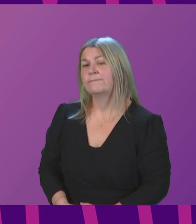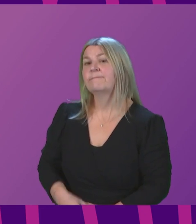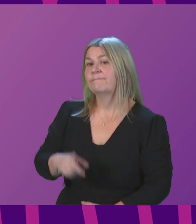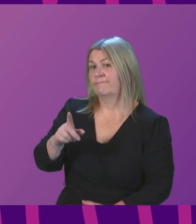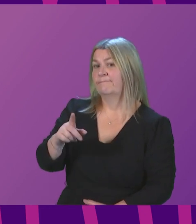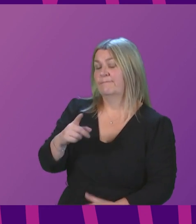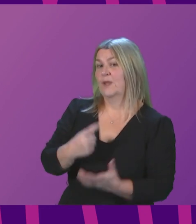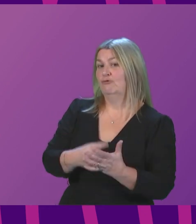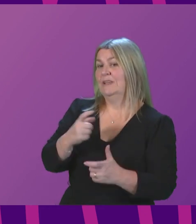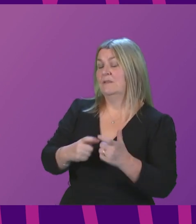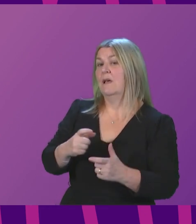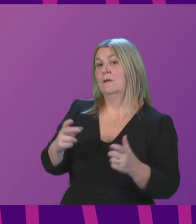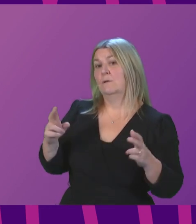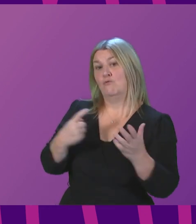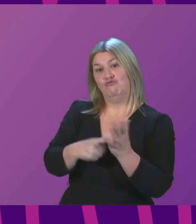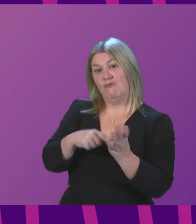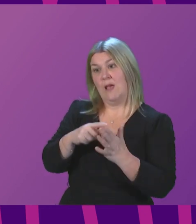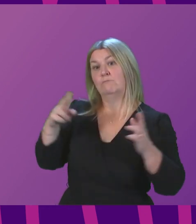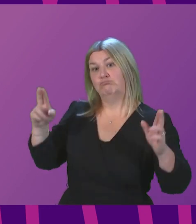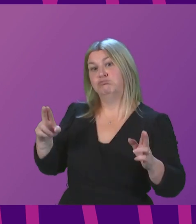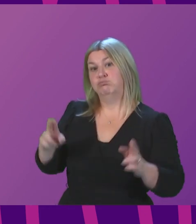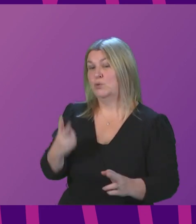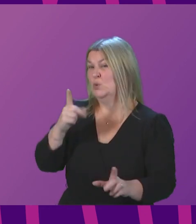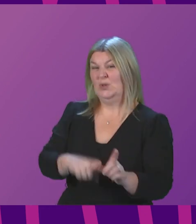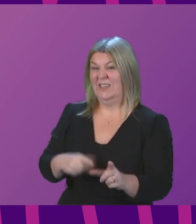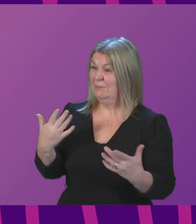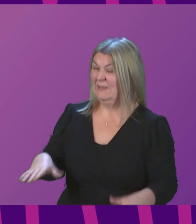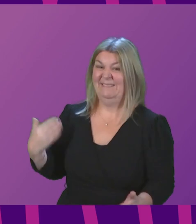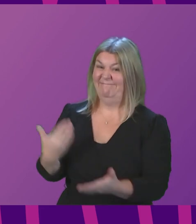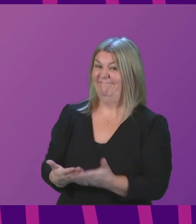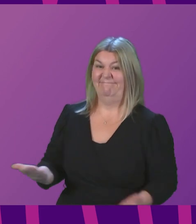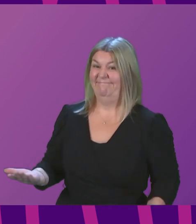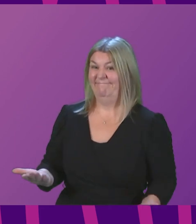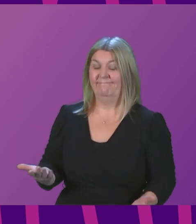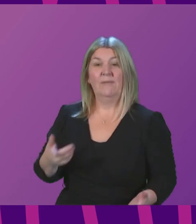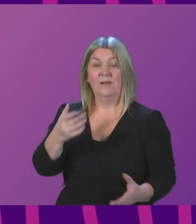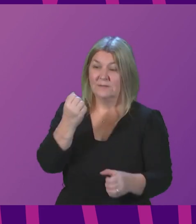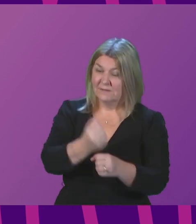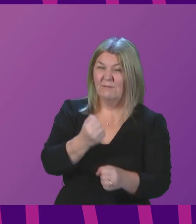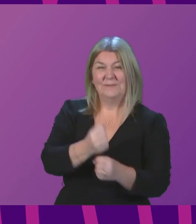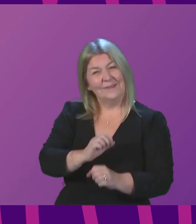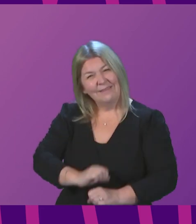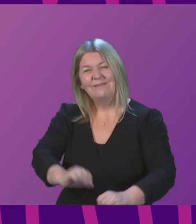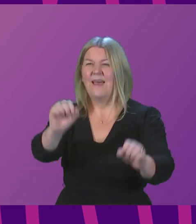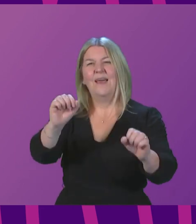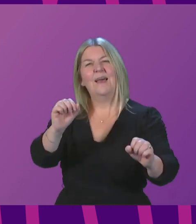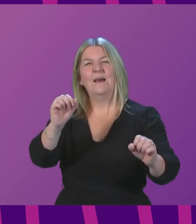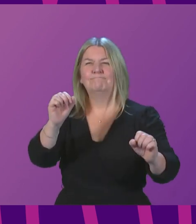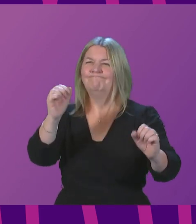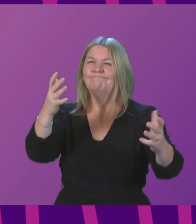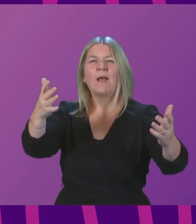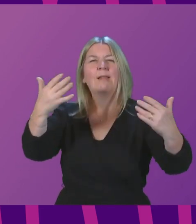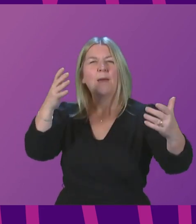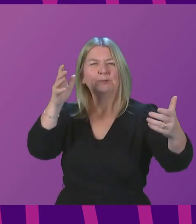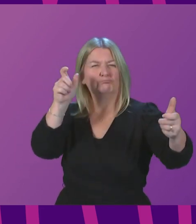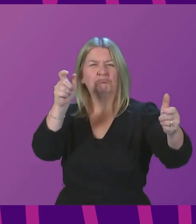has fallen two years in a row, and it is simply part of a catalogue of Scottish Government climate change target failures. Can I ask